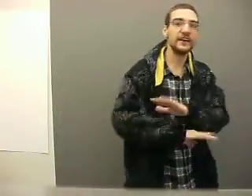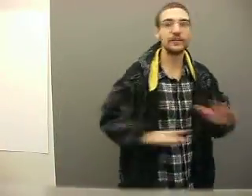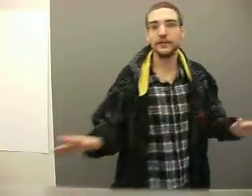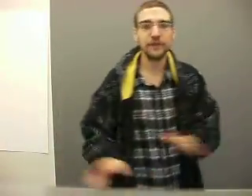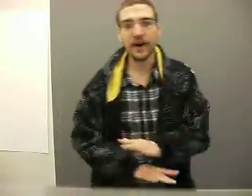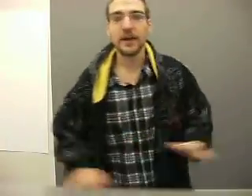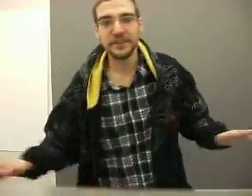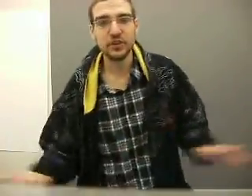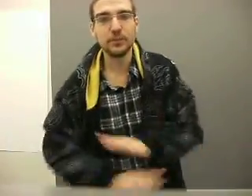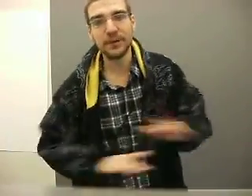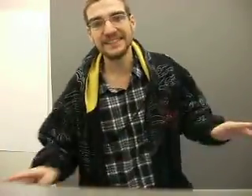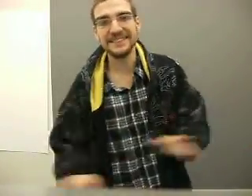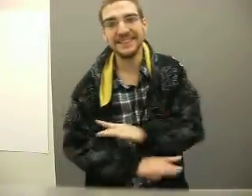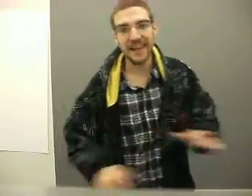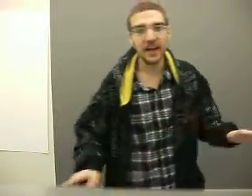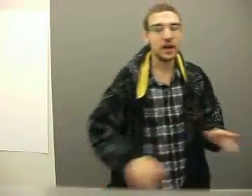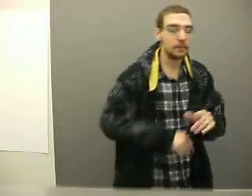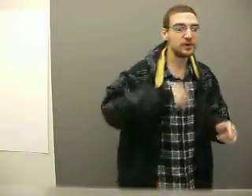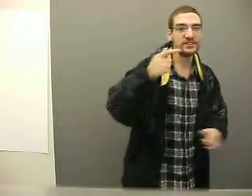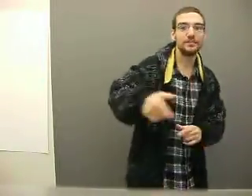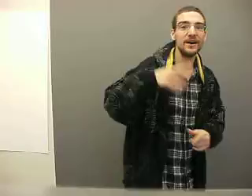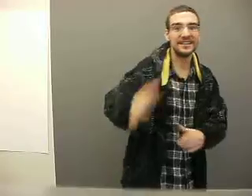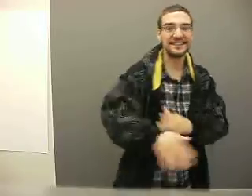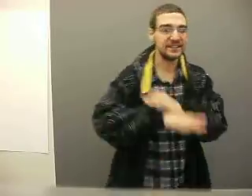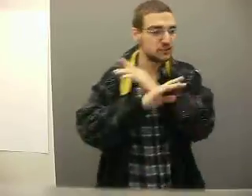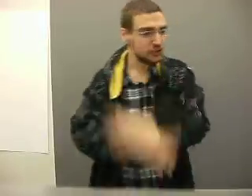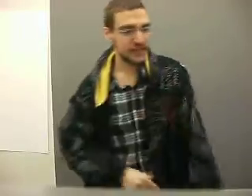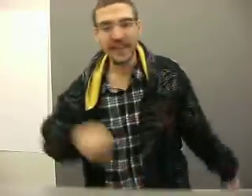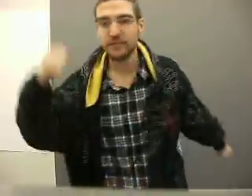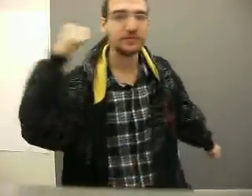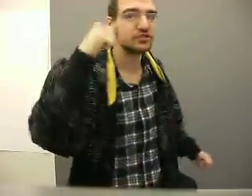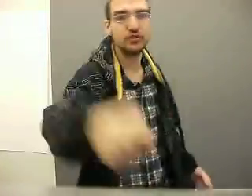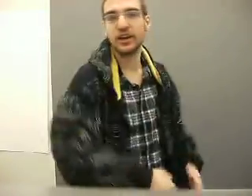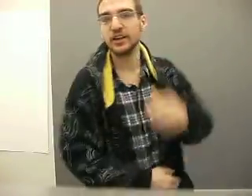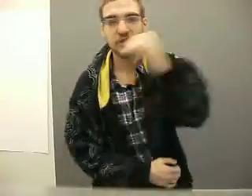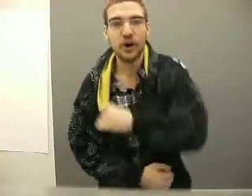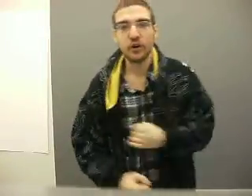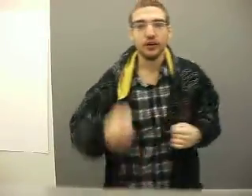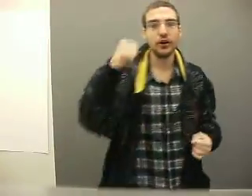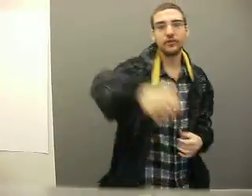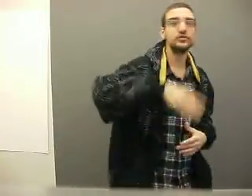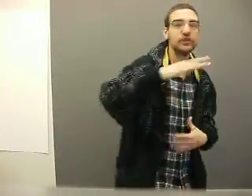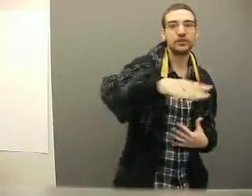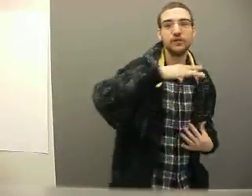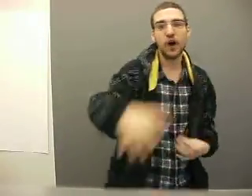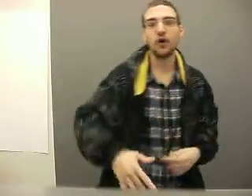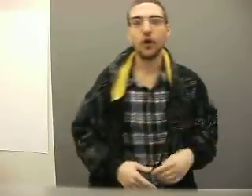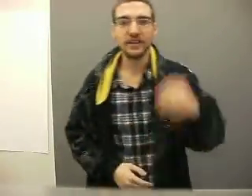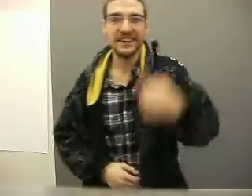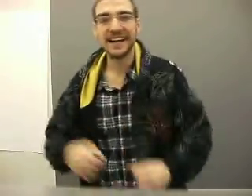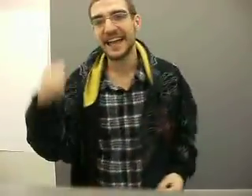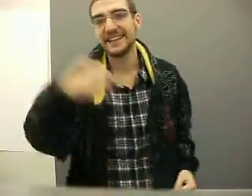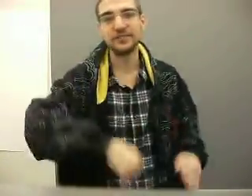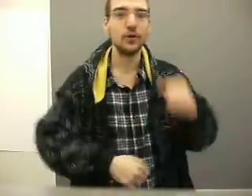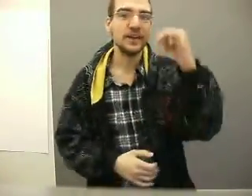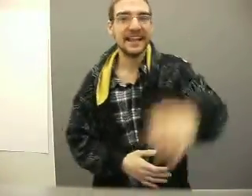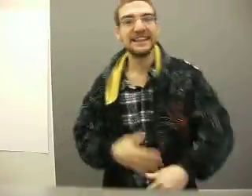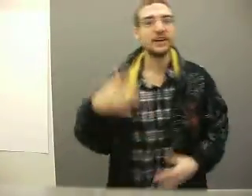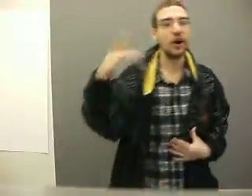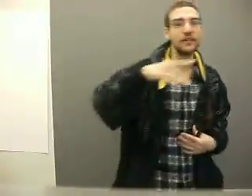Whatever the fuck. But yo. You pressing your luck. You're pushing buttons that you should have never struck. Yo. Yo. You struck the wrong chord. Y'all cats know that they call